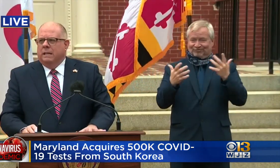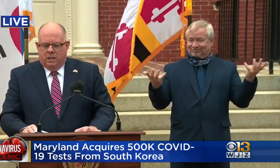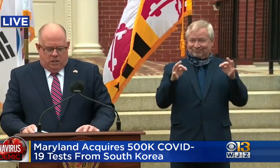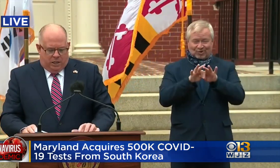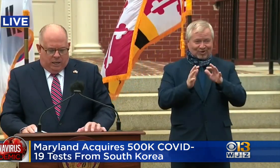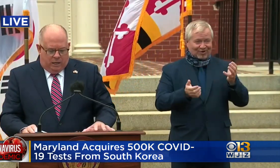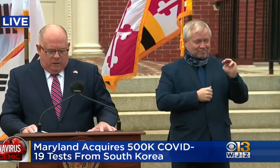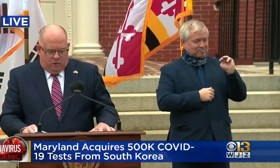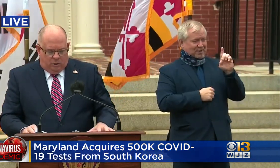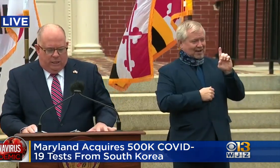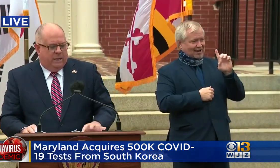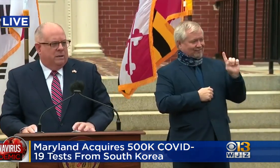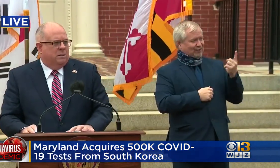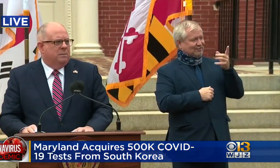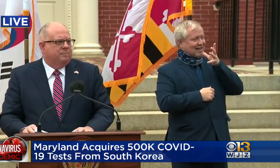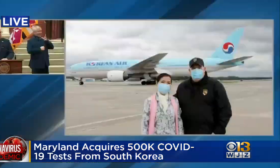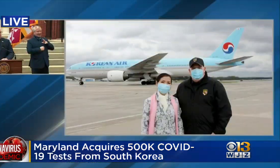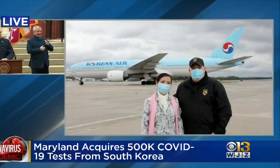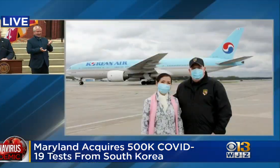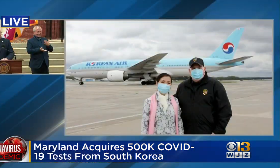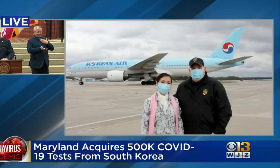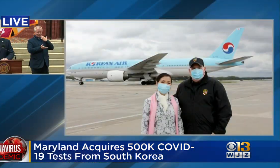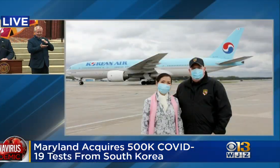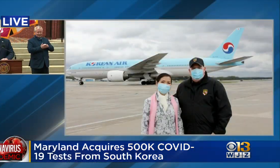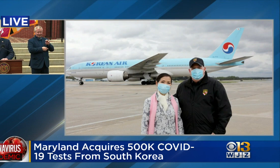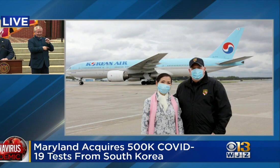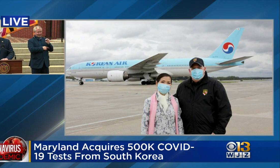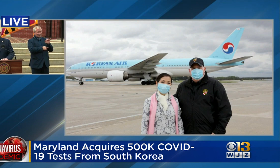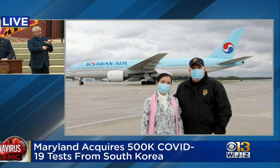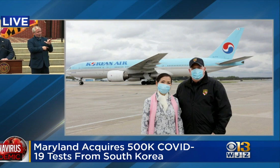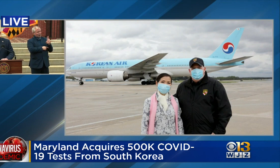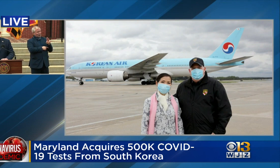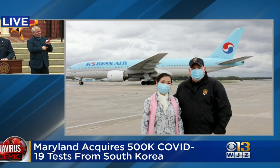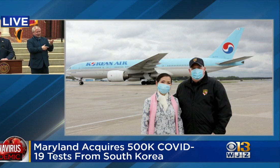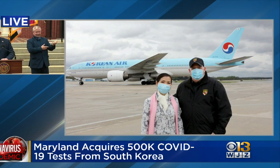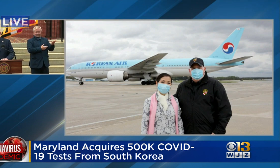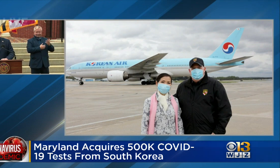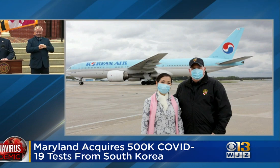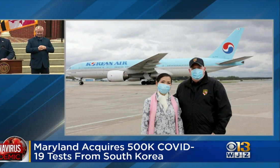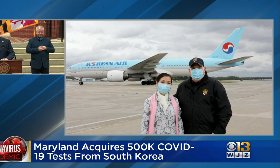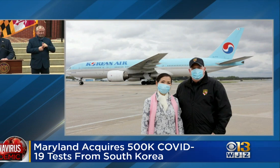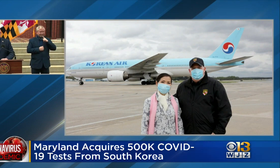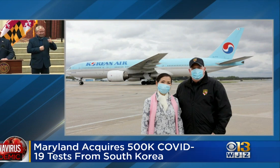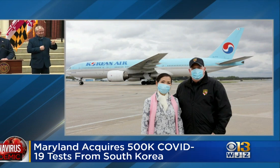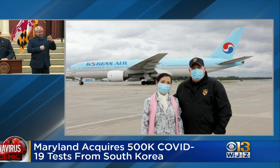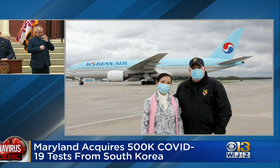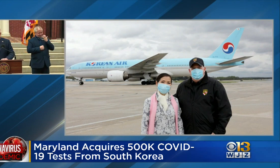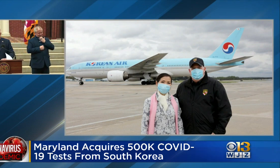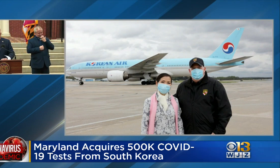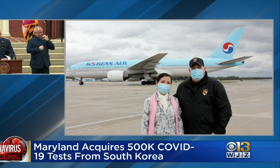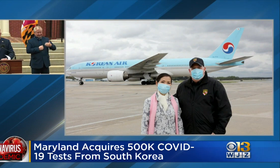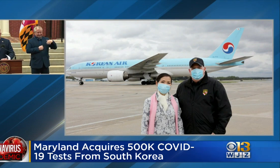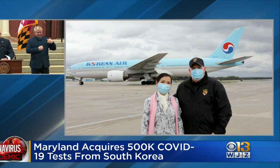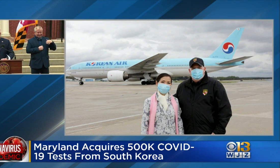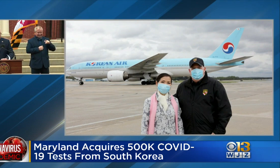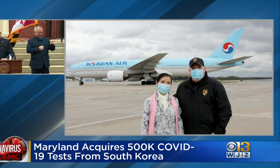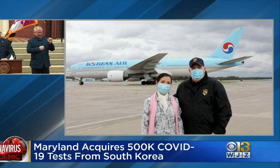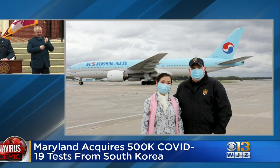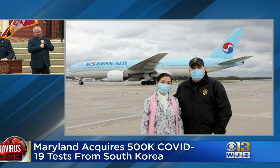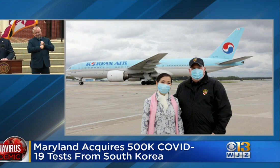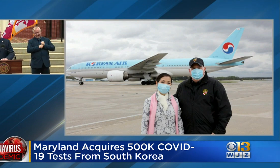She truly is a champion of this Operation Enduring Freedom.